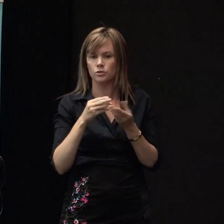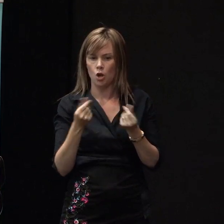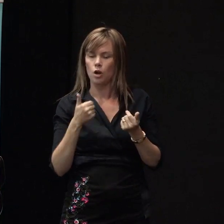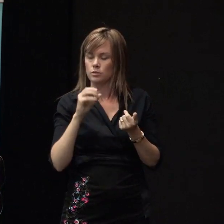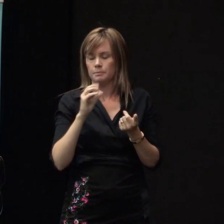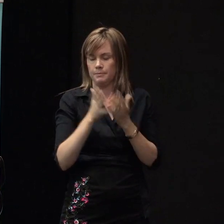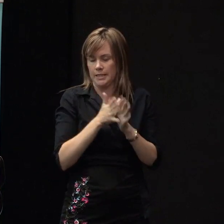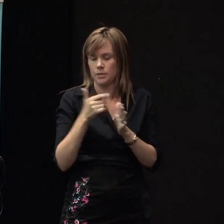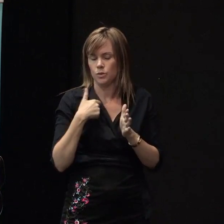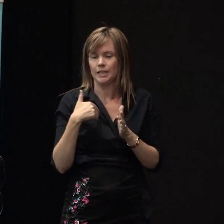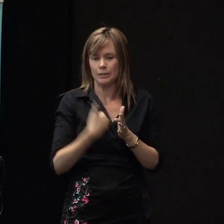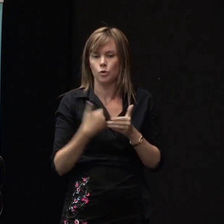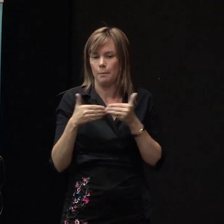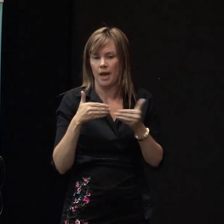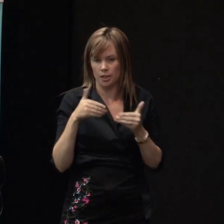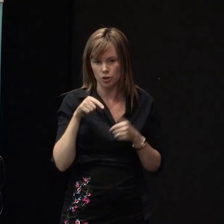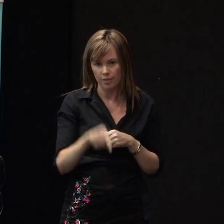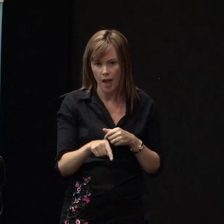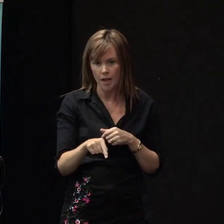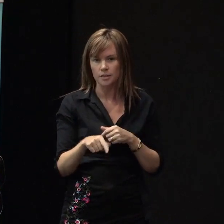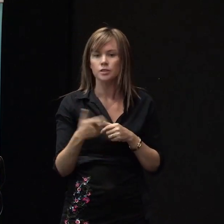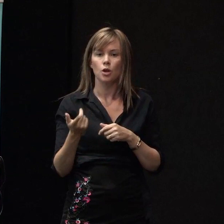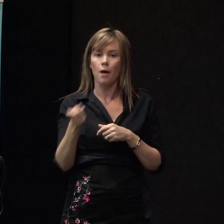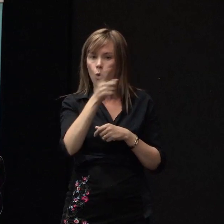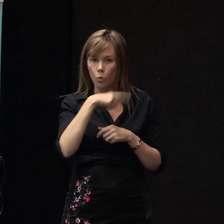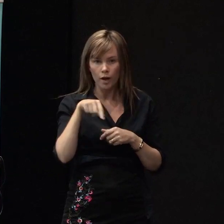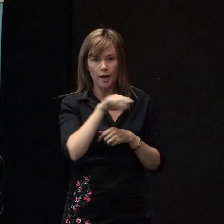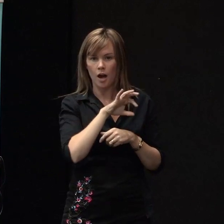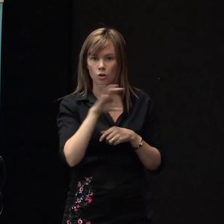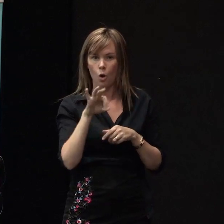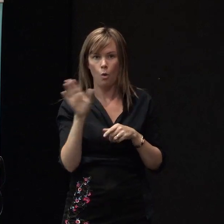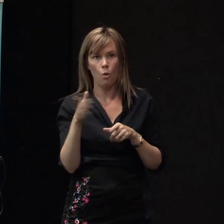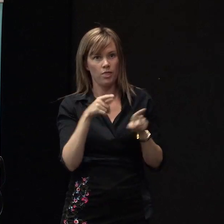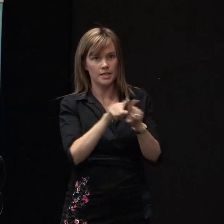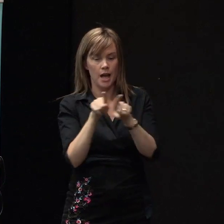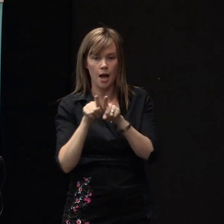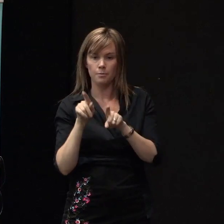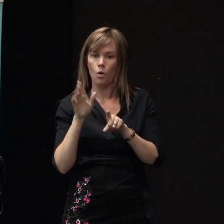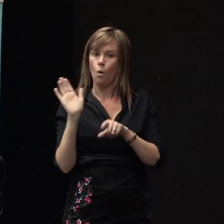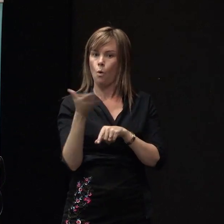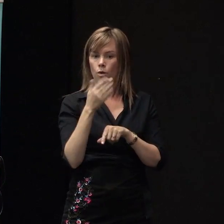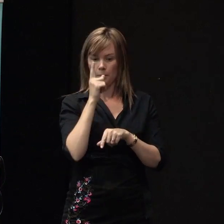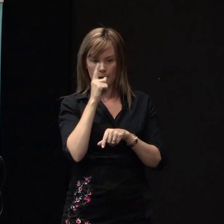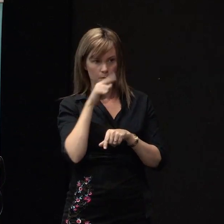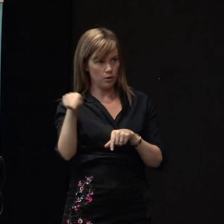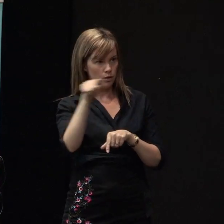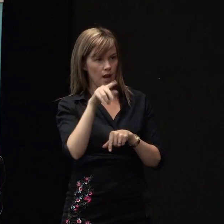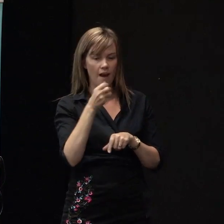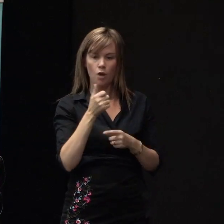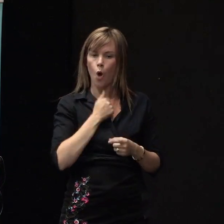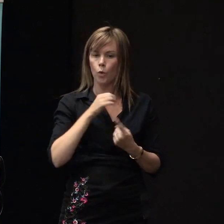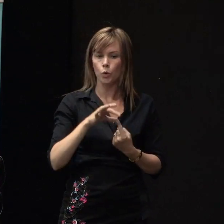we're really very special and the people who we love and the people who are precious to us are unique we're in unique little